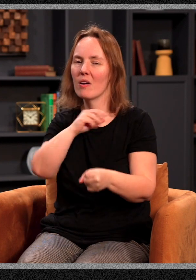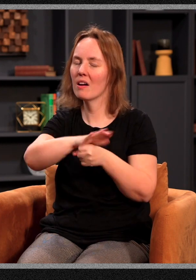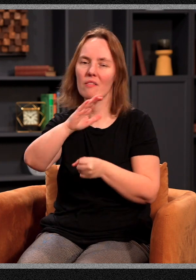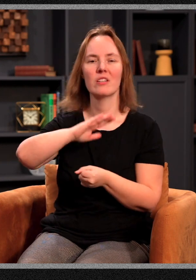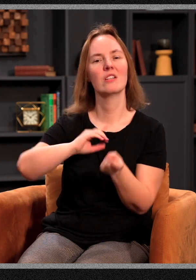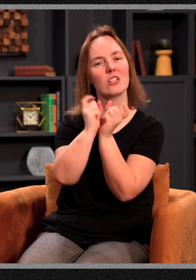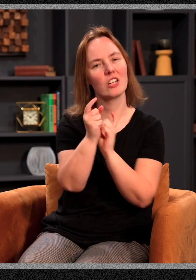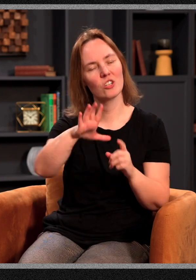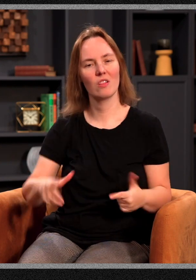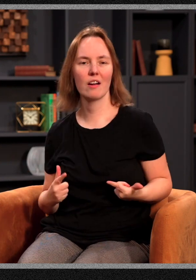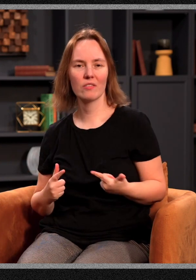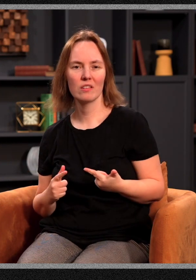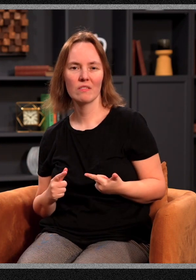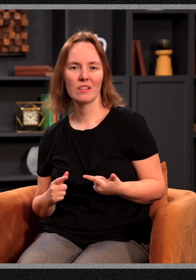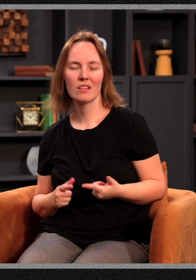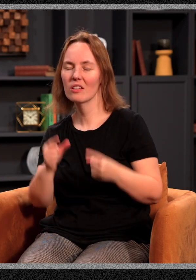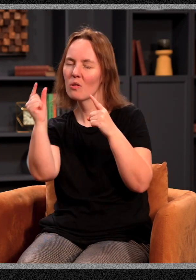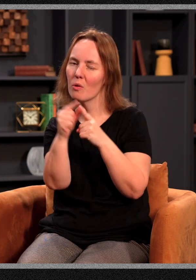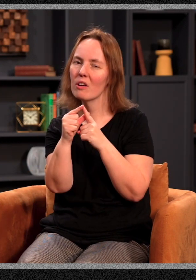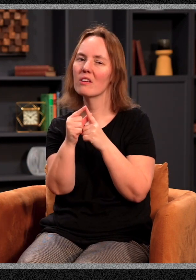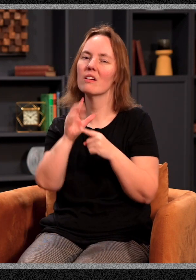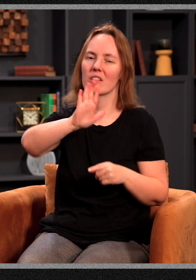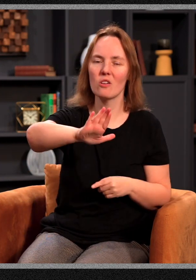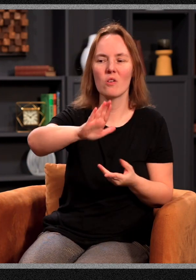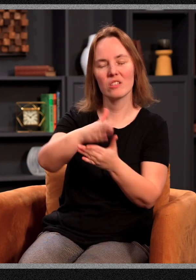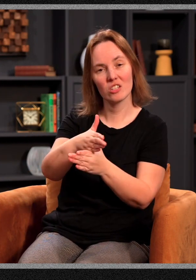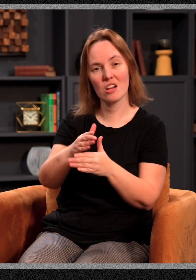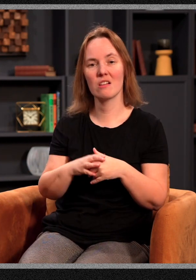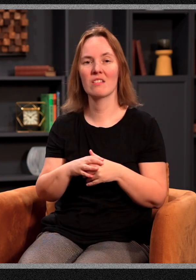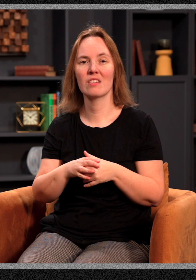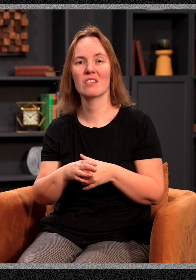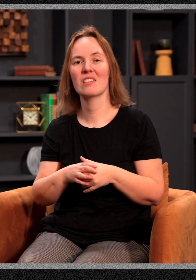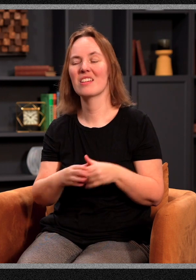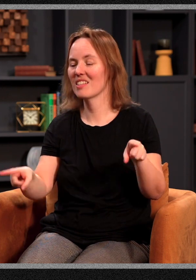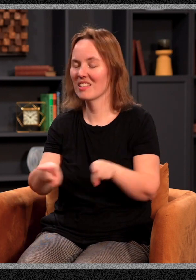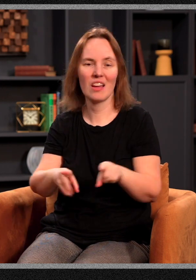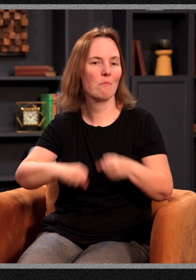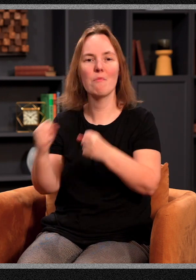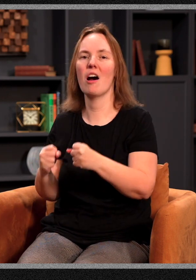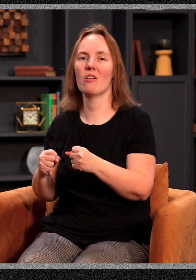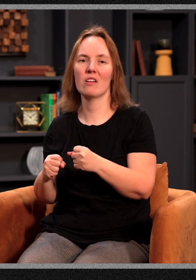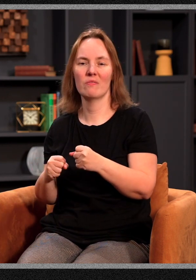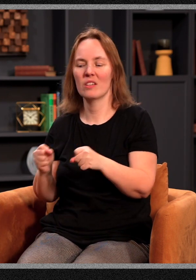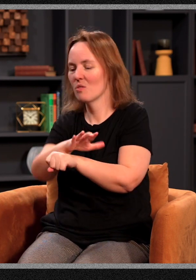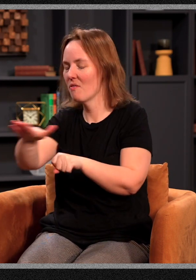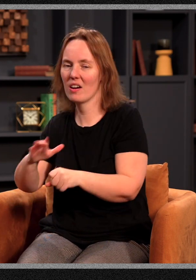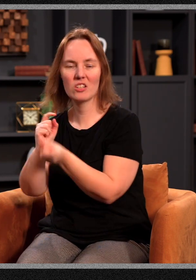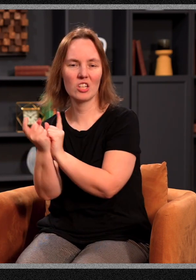enough to change your life, that the word that is now yours to share has the same power to affect